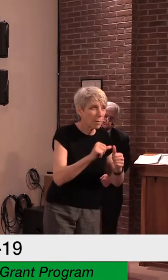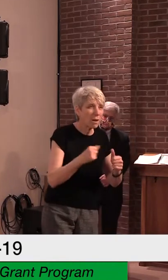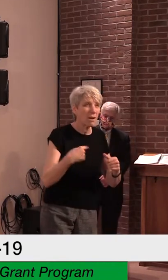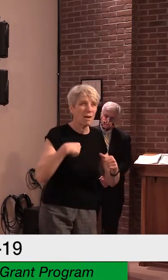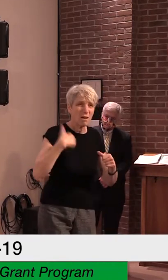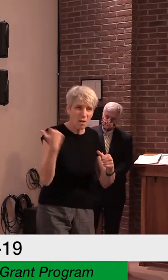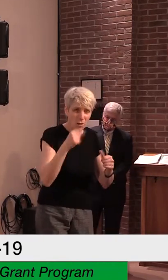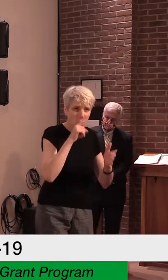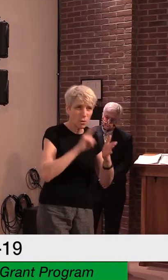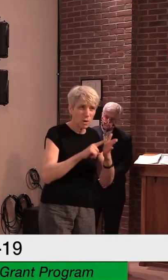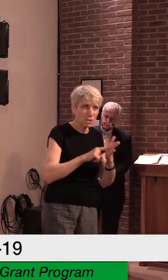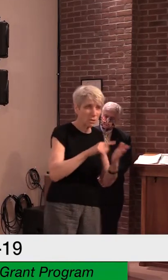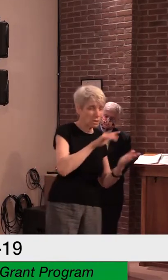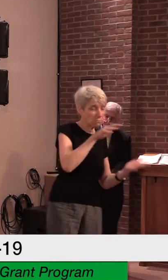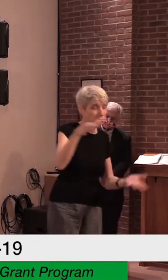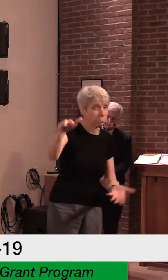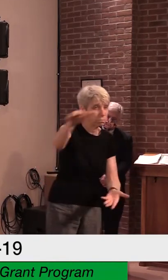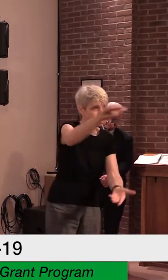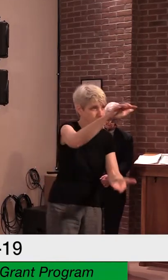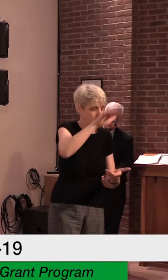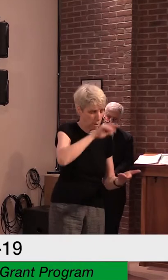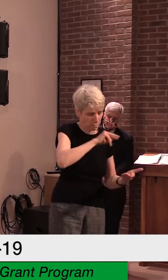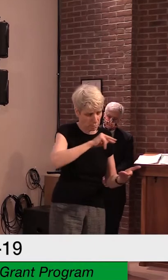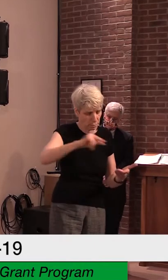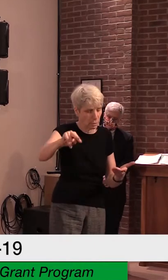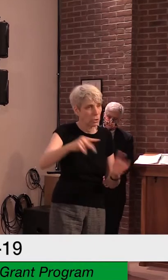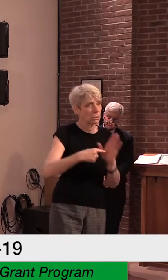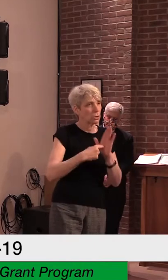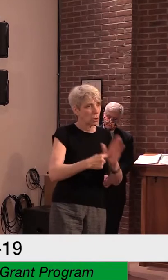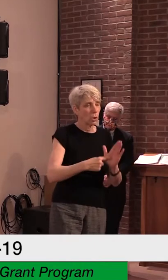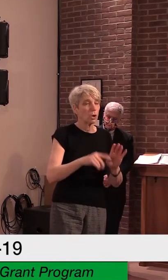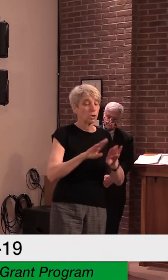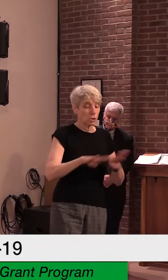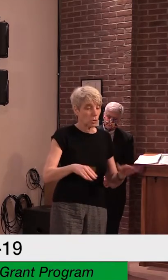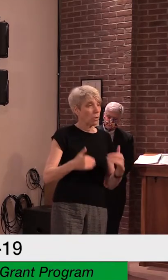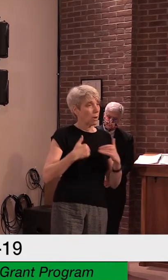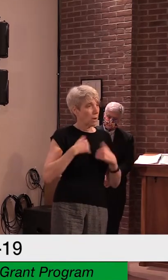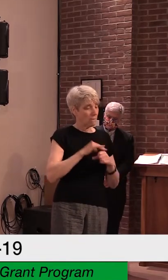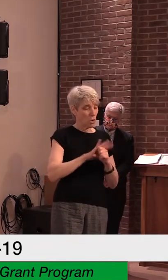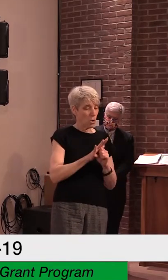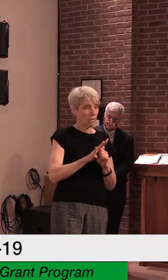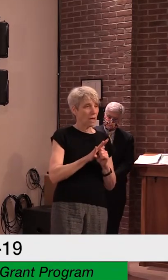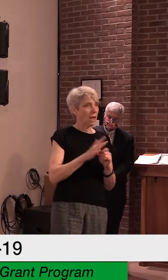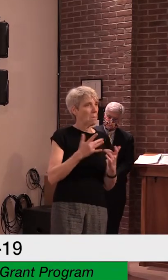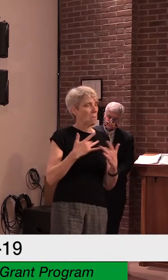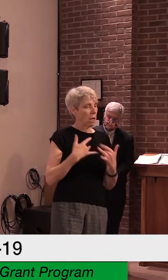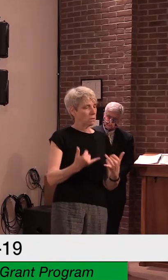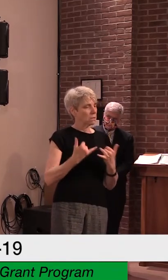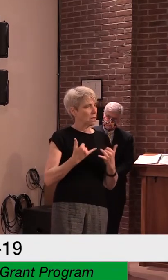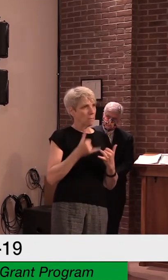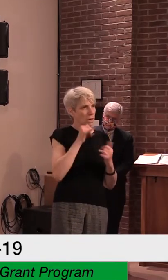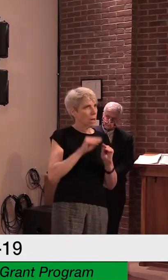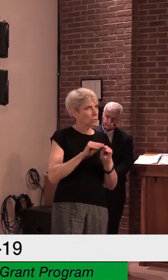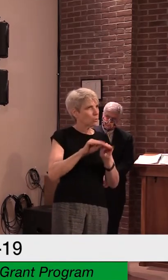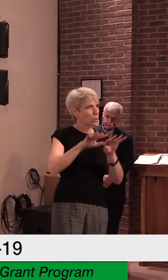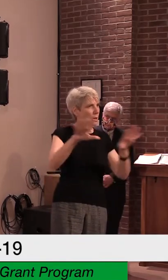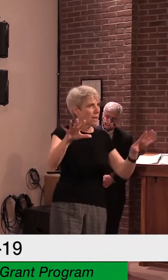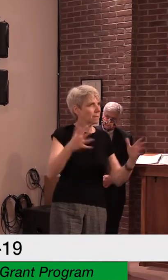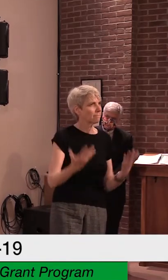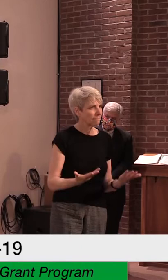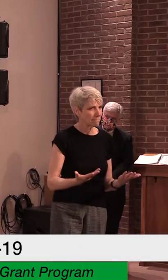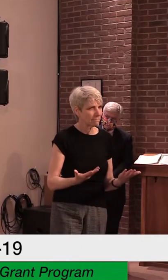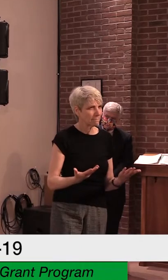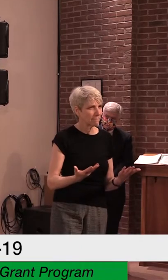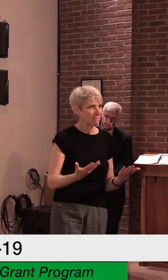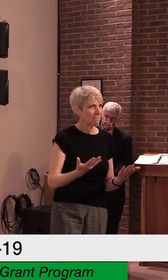indicate children don't spread the virus very efficiently. I caution everyone that this report is very preliminary.